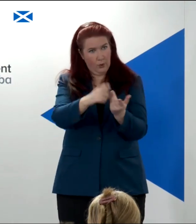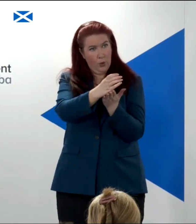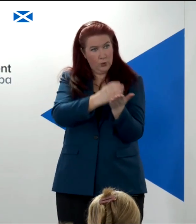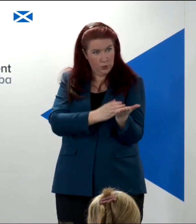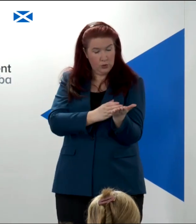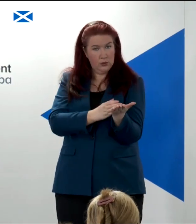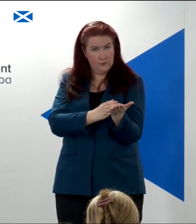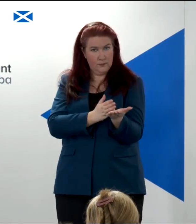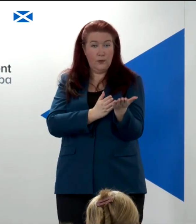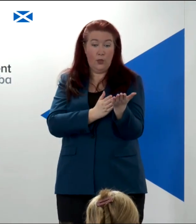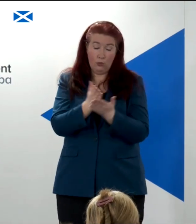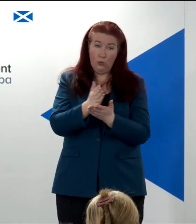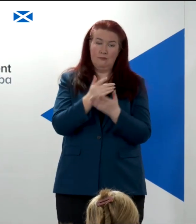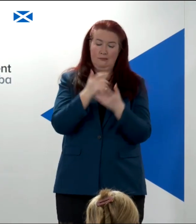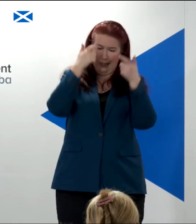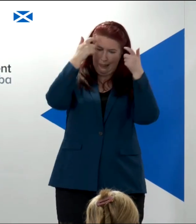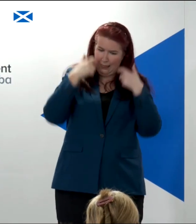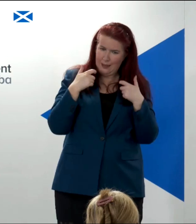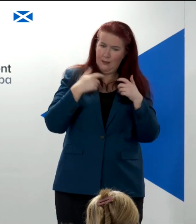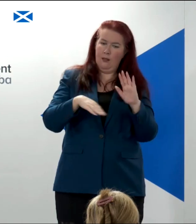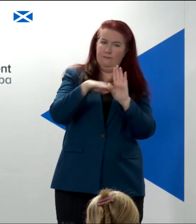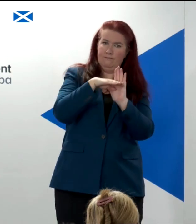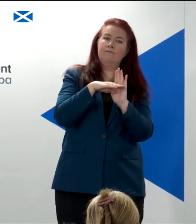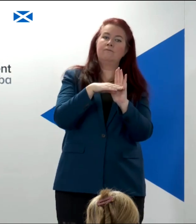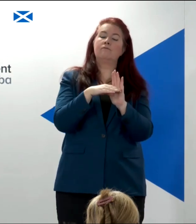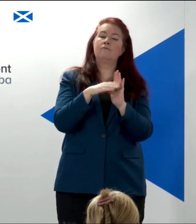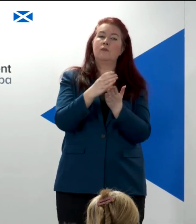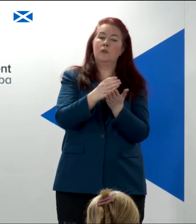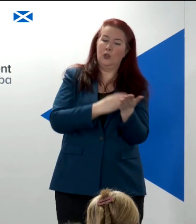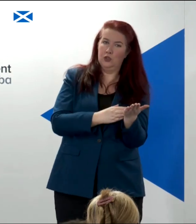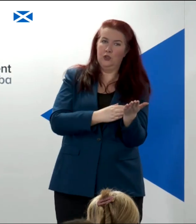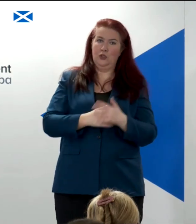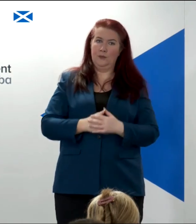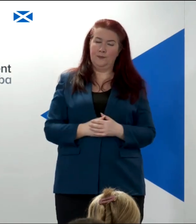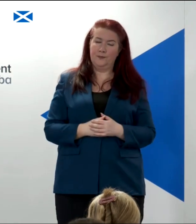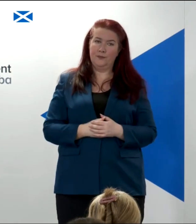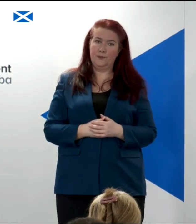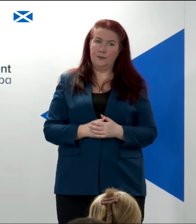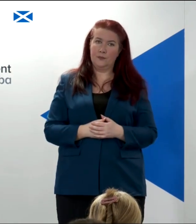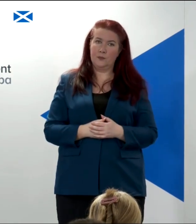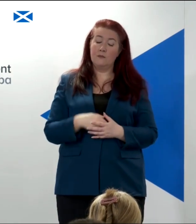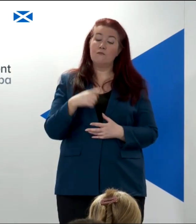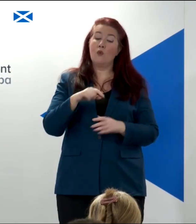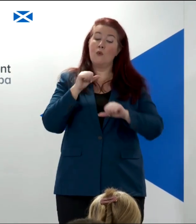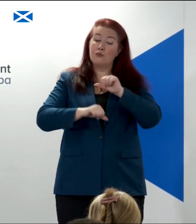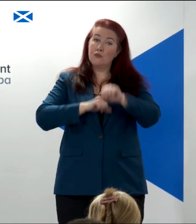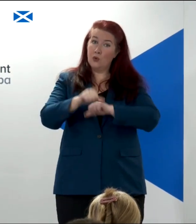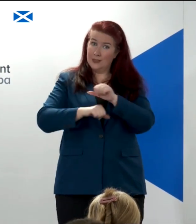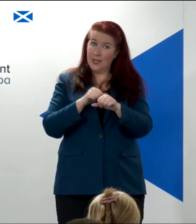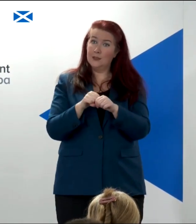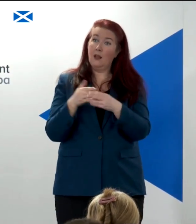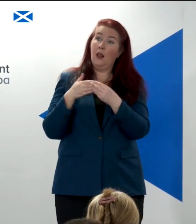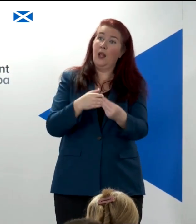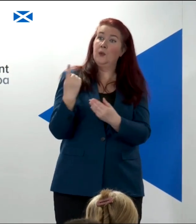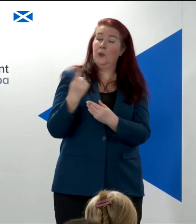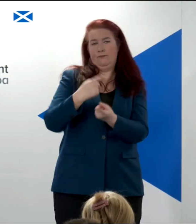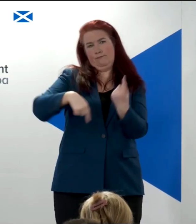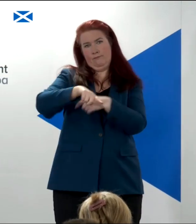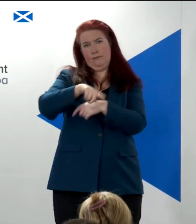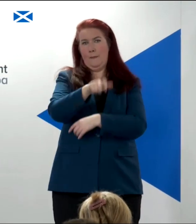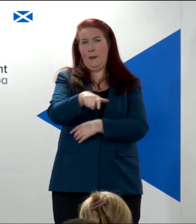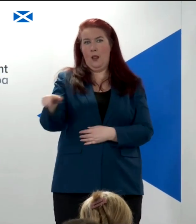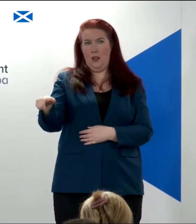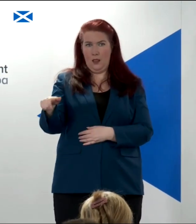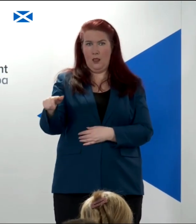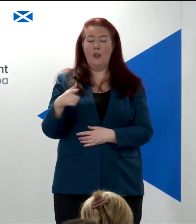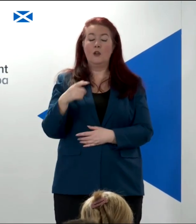a legally mandated constitutional convention. This process would be driven by the people. Once a draft